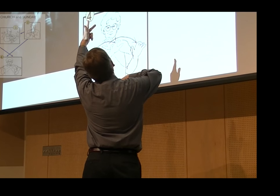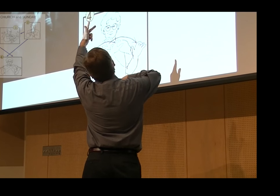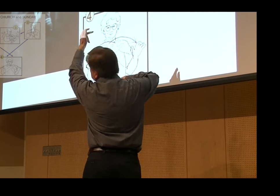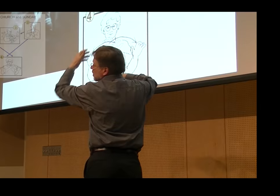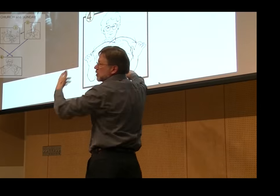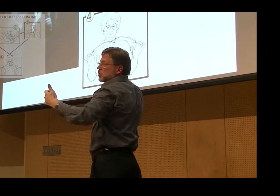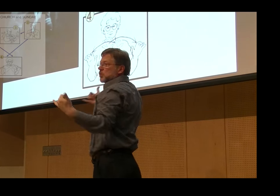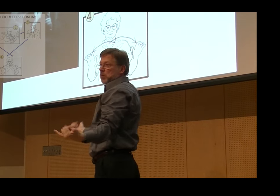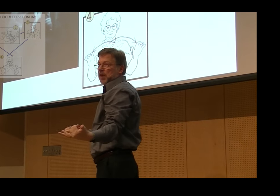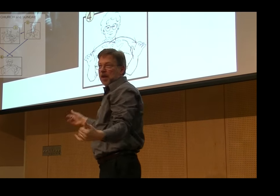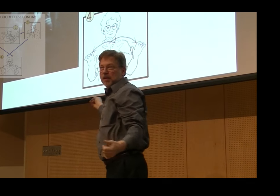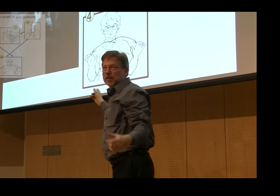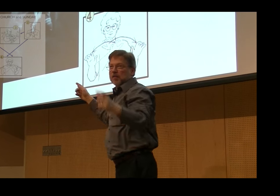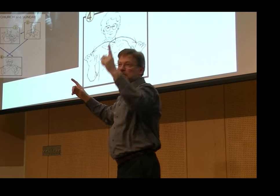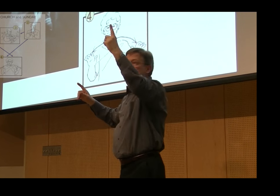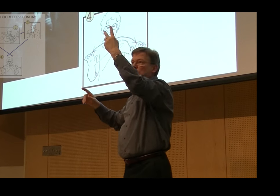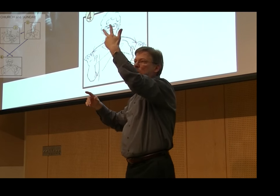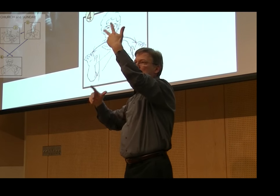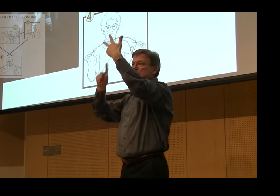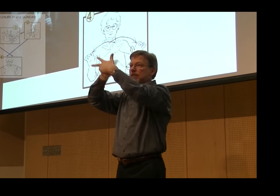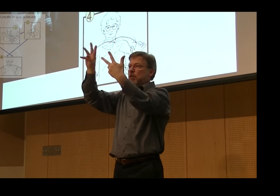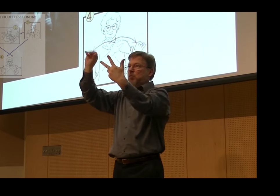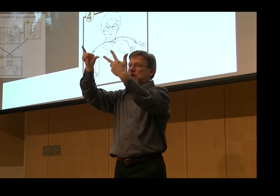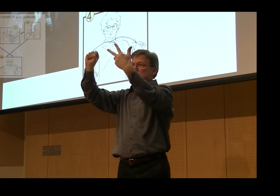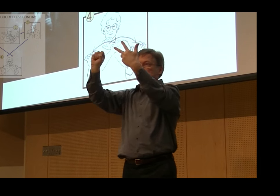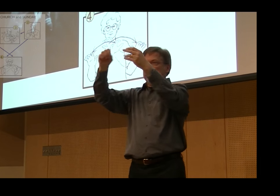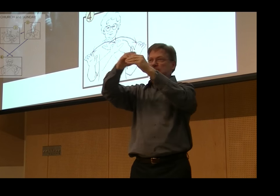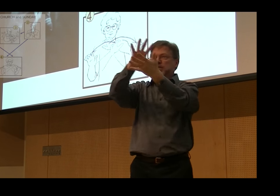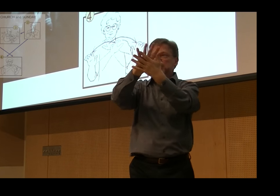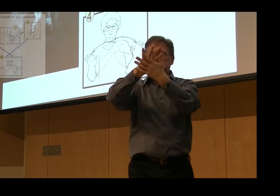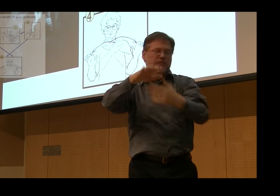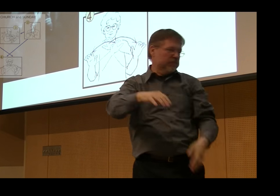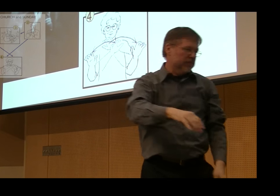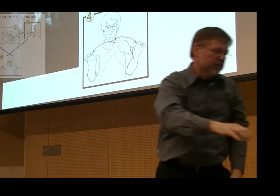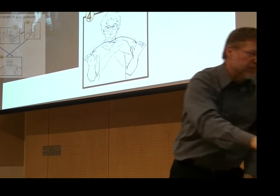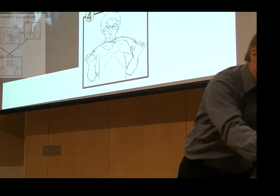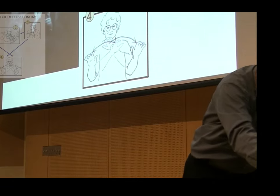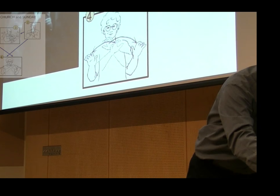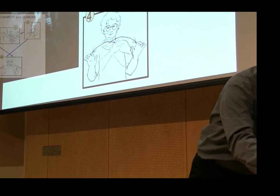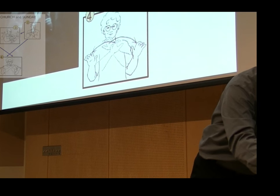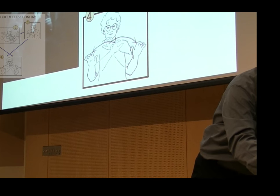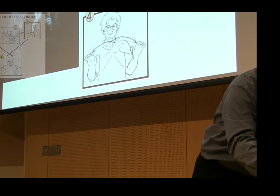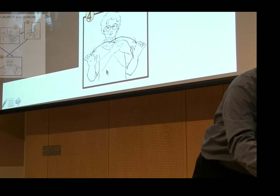NAD era that will sign Sunday. Many of them will sign a,